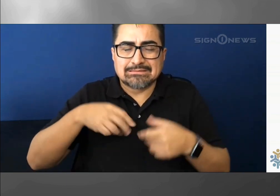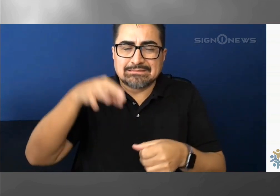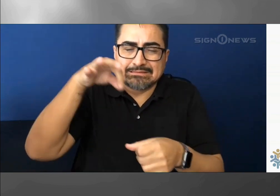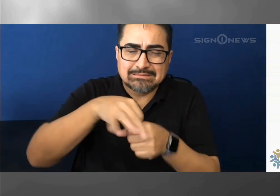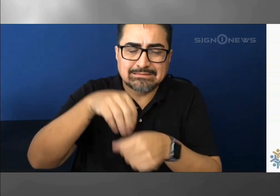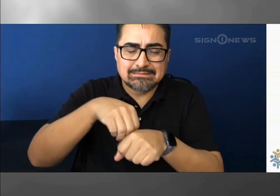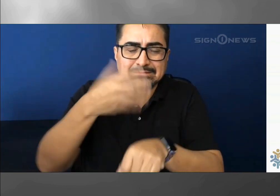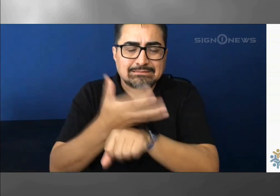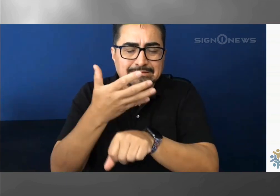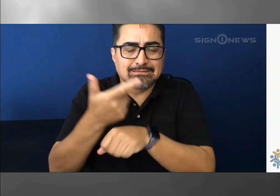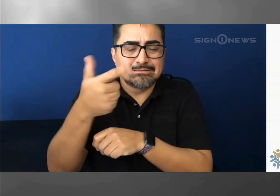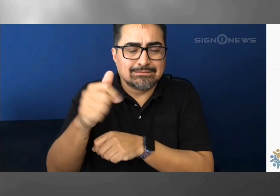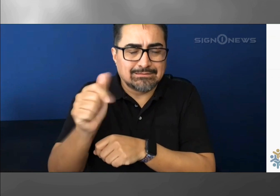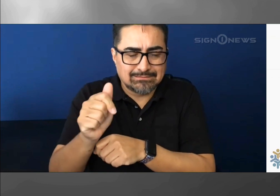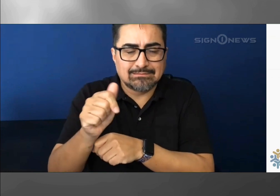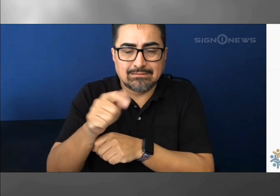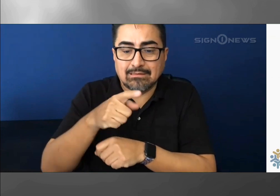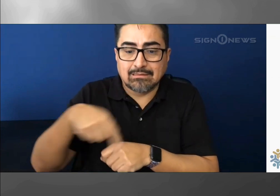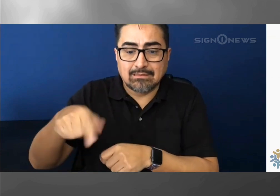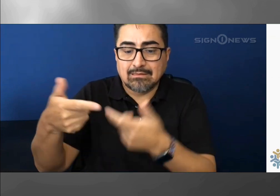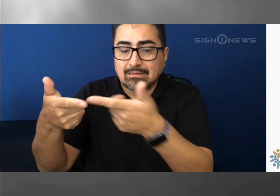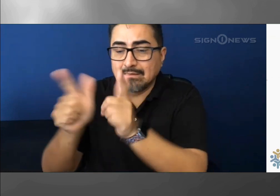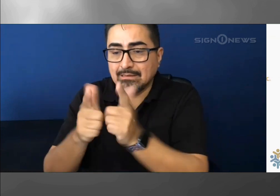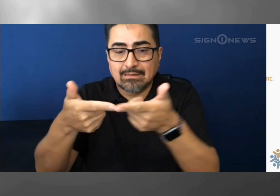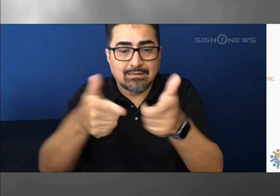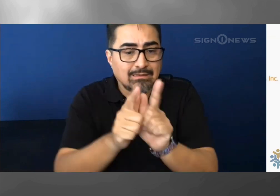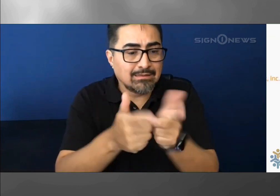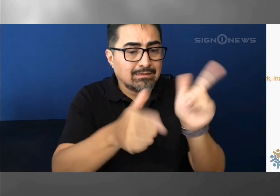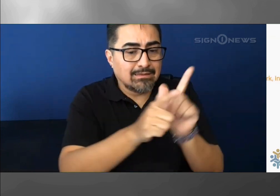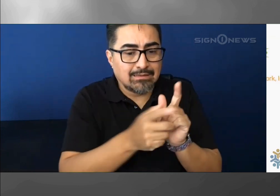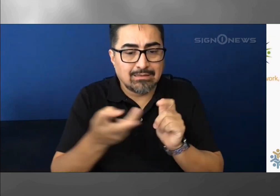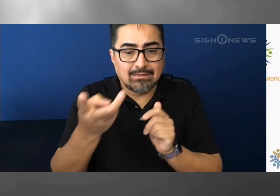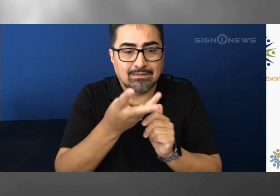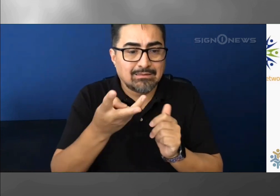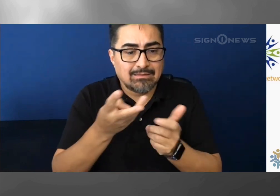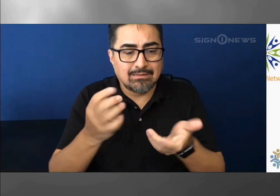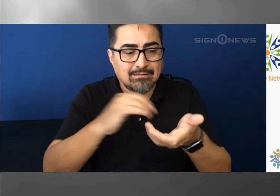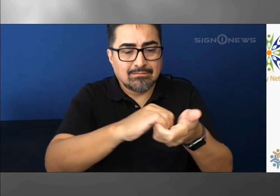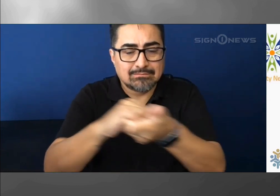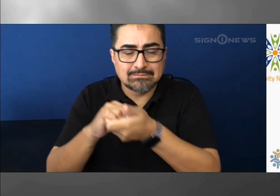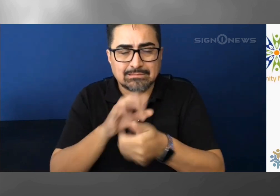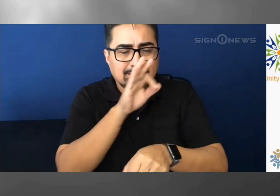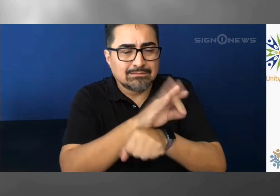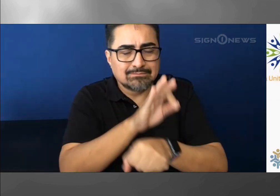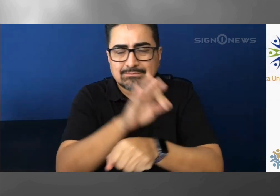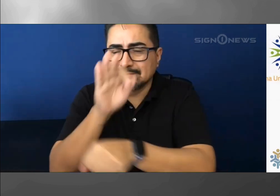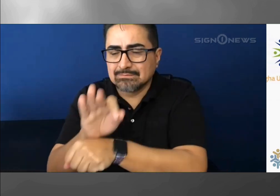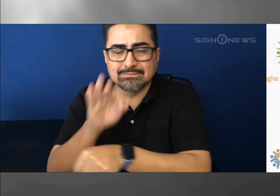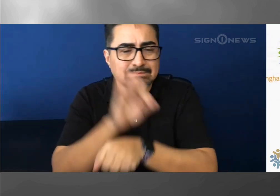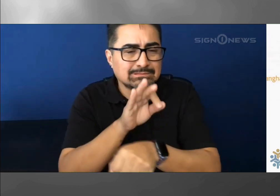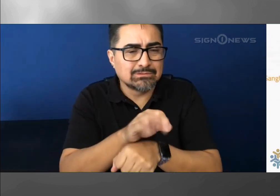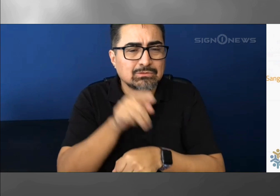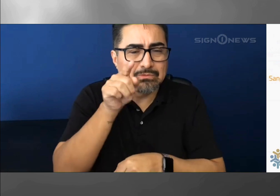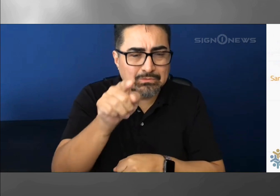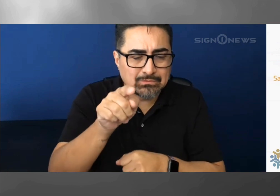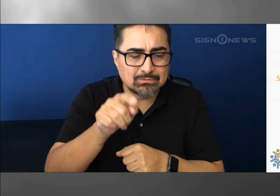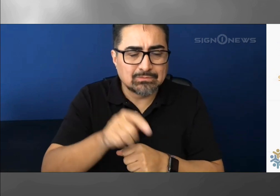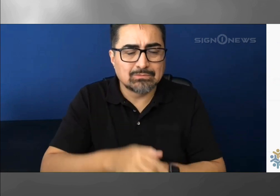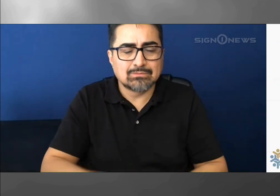vote in Georgia. Uniting for Change, with support from Shanghai Unity Network and the Georgia